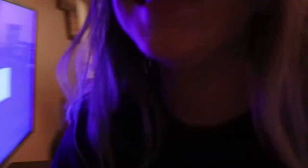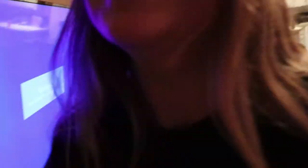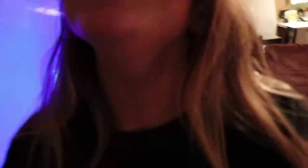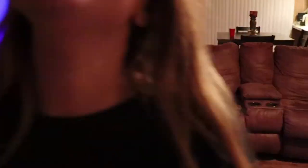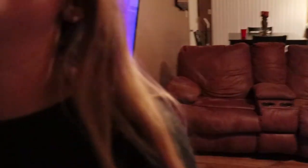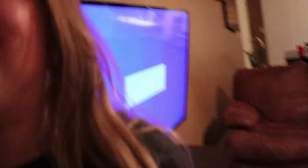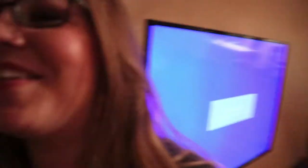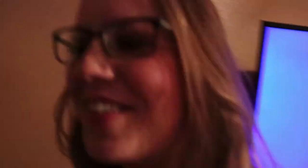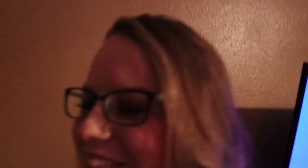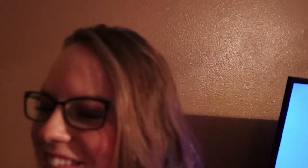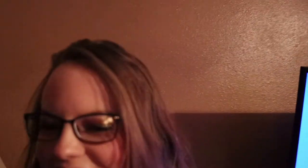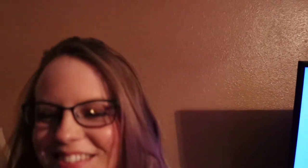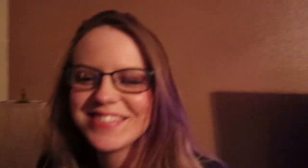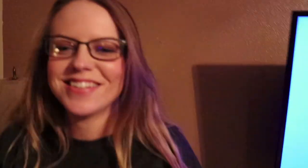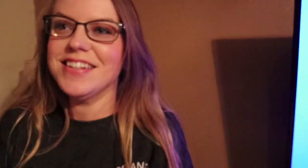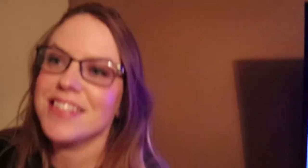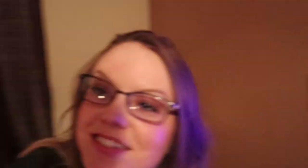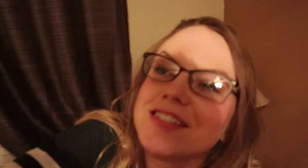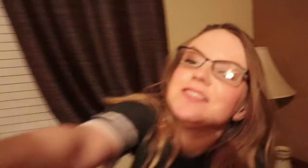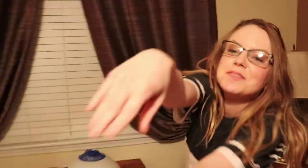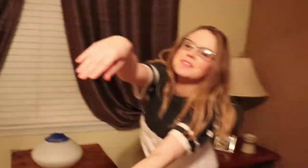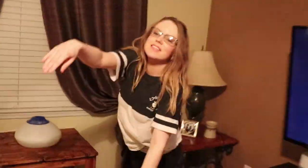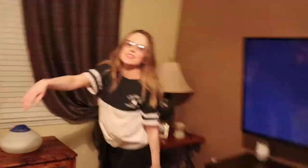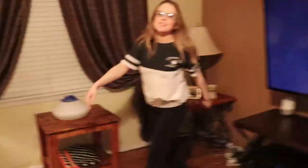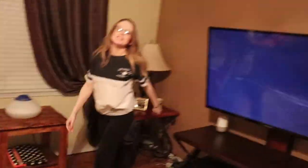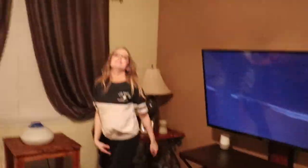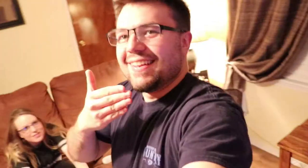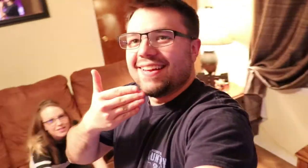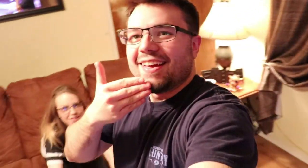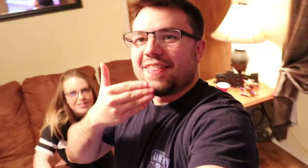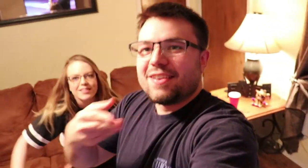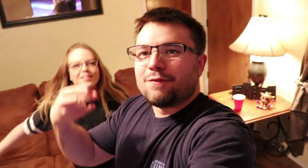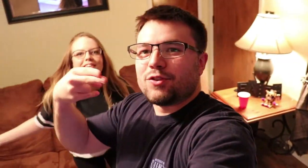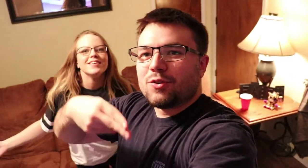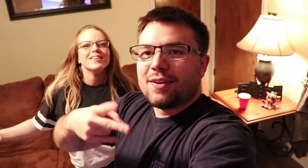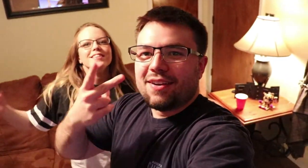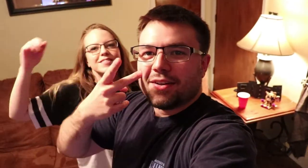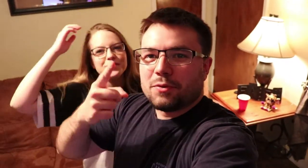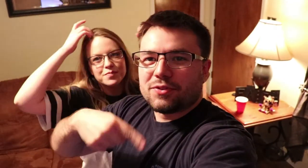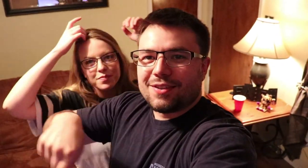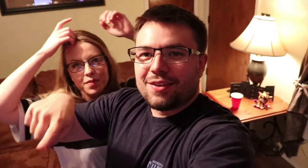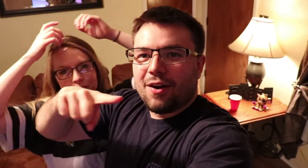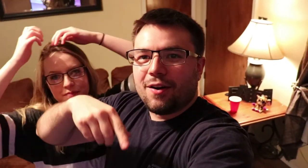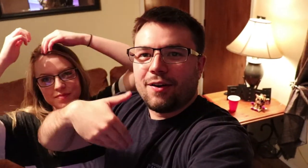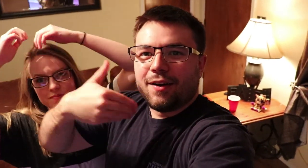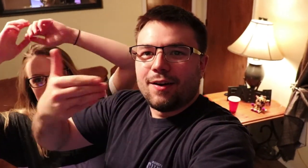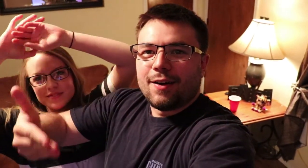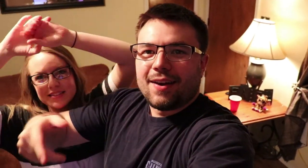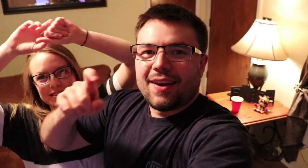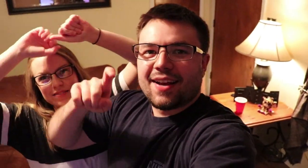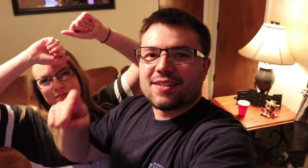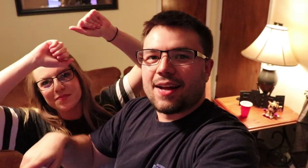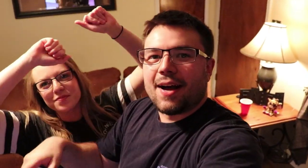Stop. Go. Sure. Thank you for joining. We'll see y'all next time.